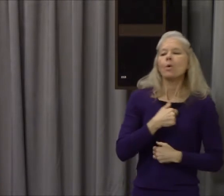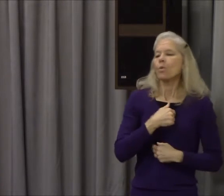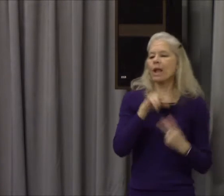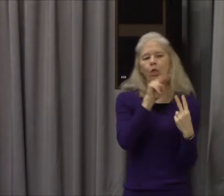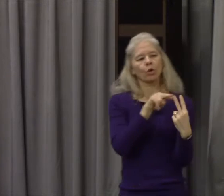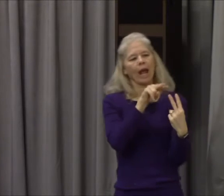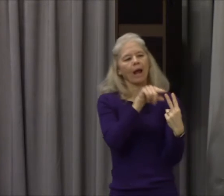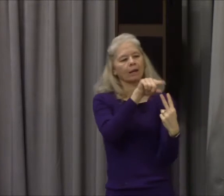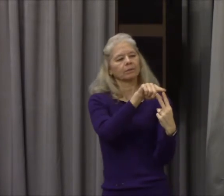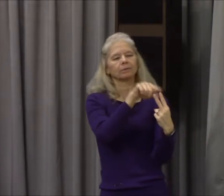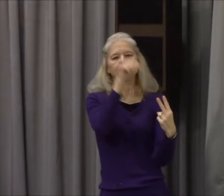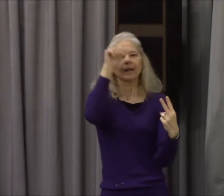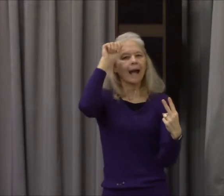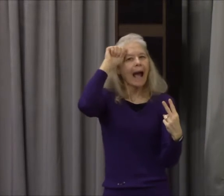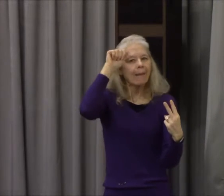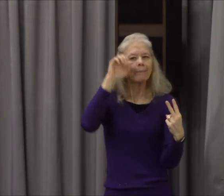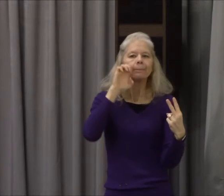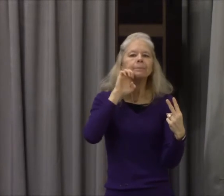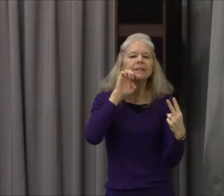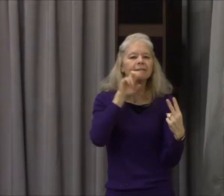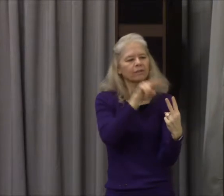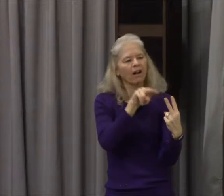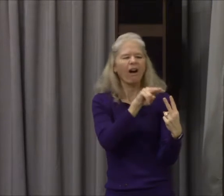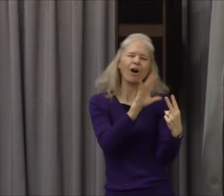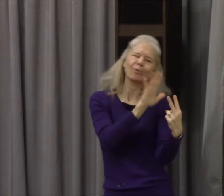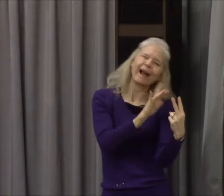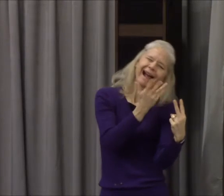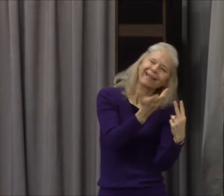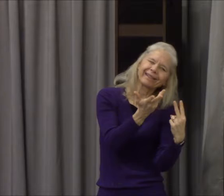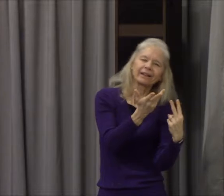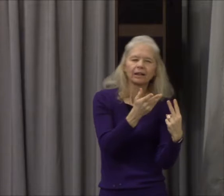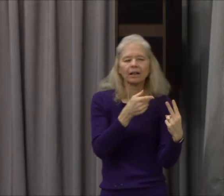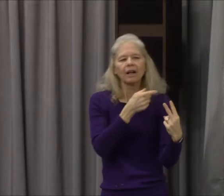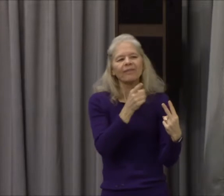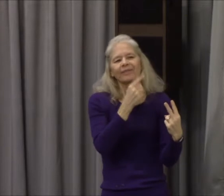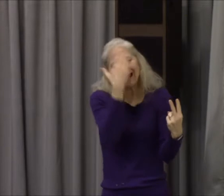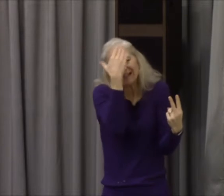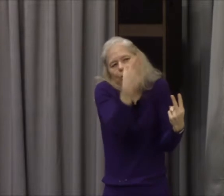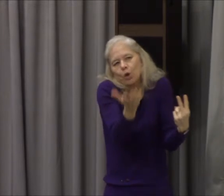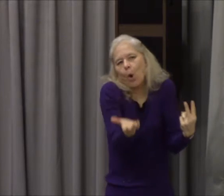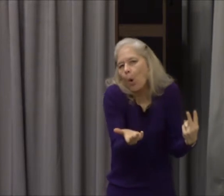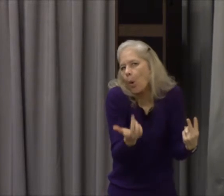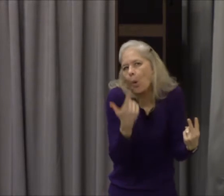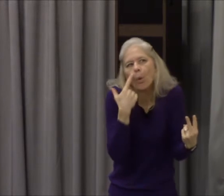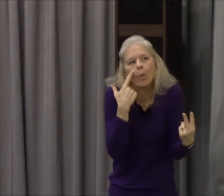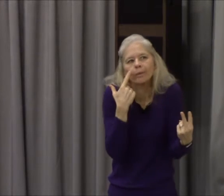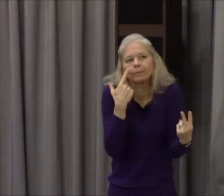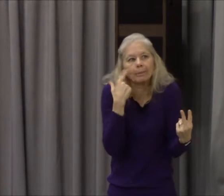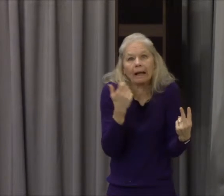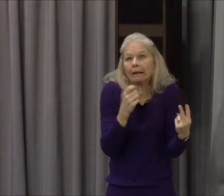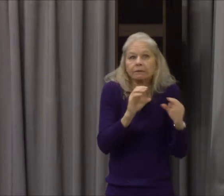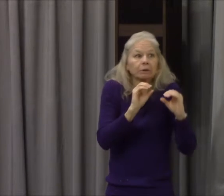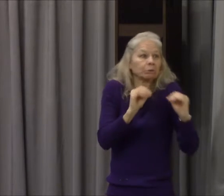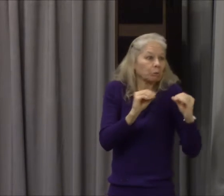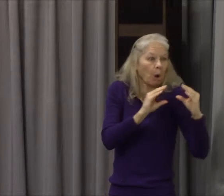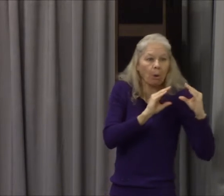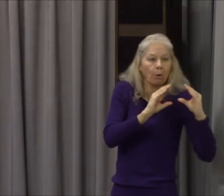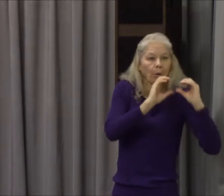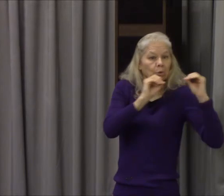some people might think well if we just had more education we wouldn't do wrong no God told God says I'm going to show you how strong